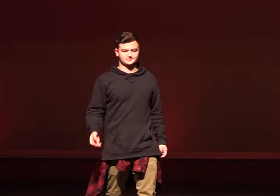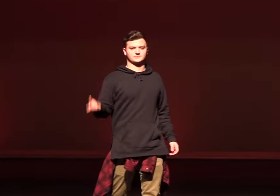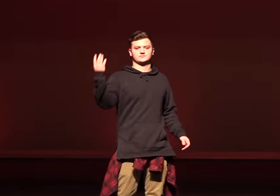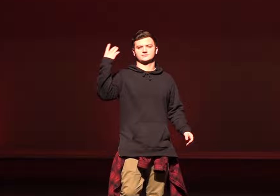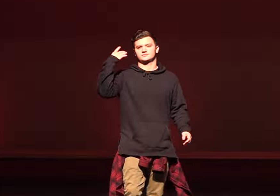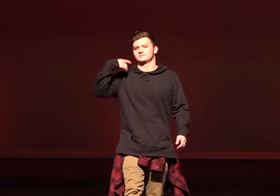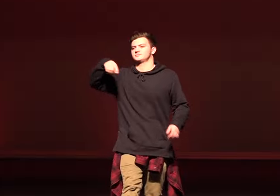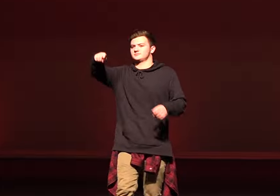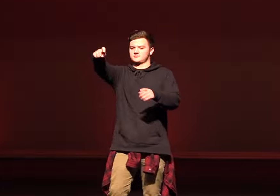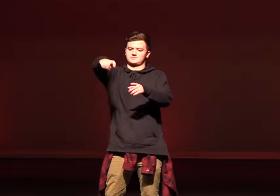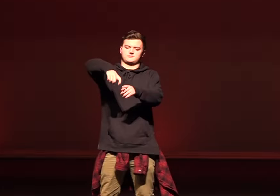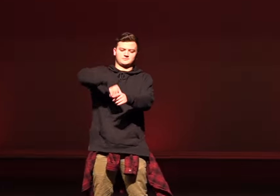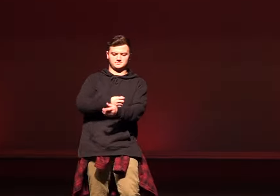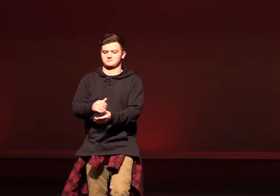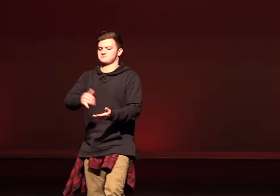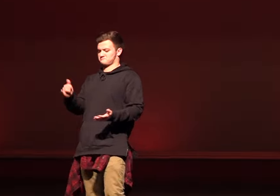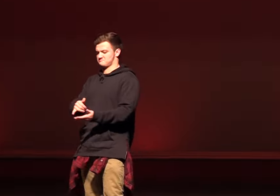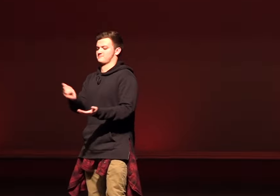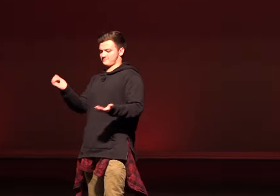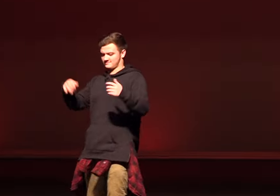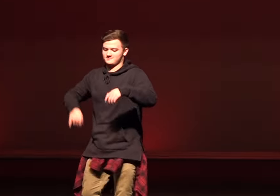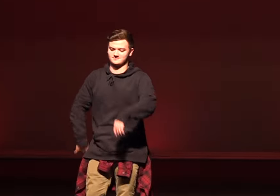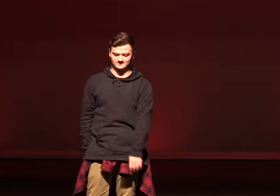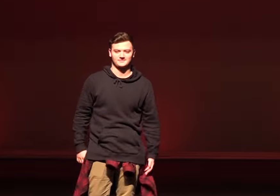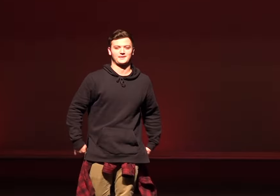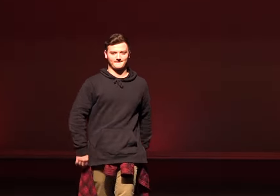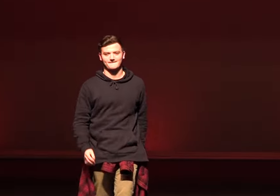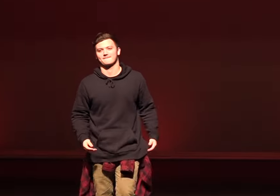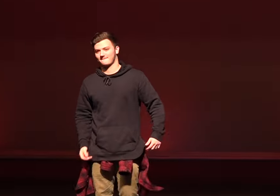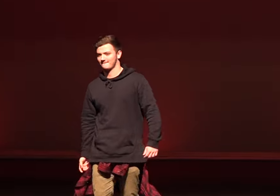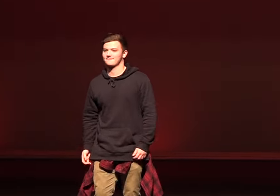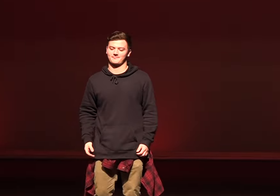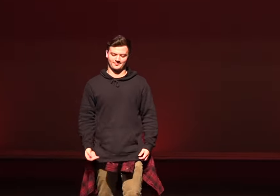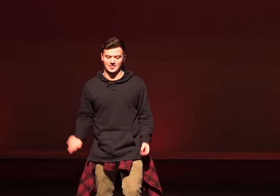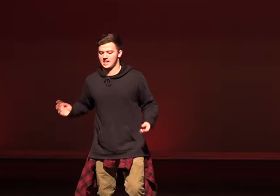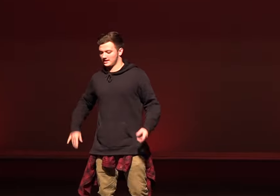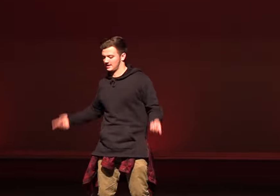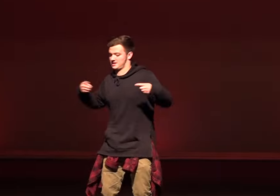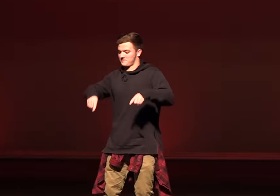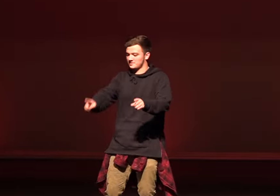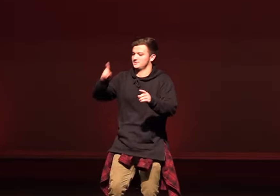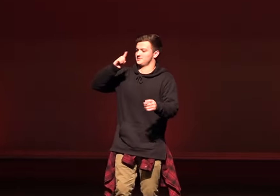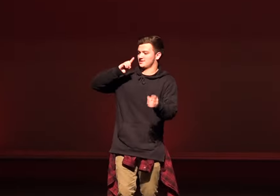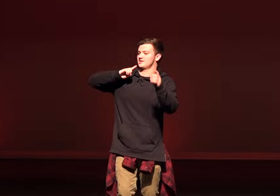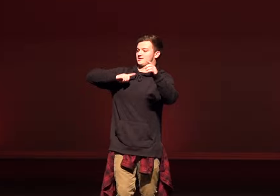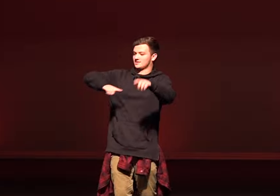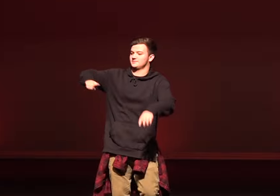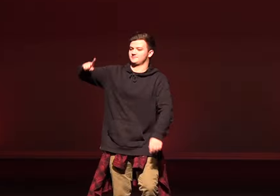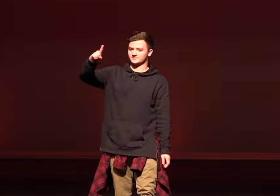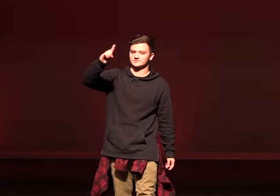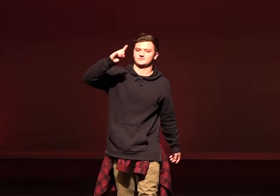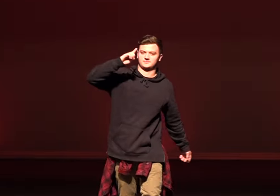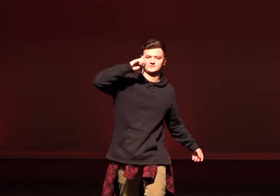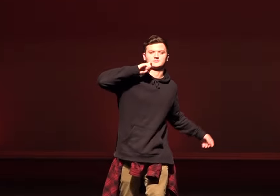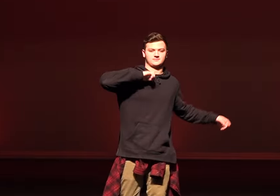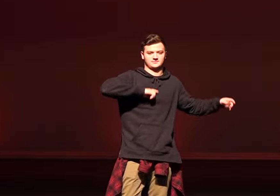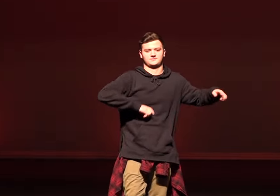You used to call me on my cell phone Ain't that when you need my love